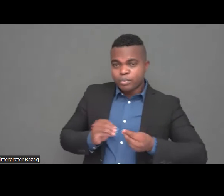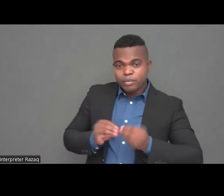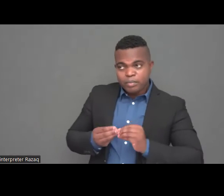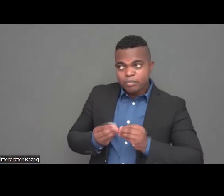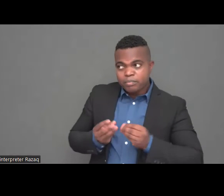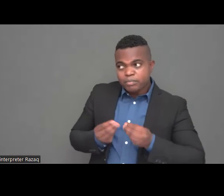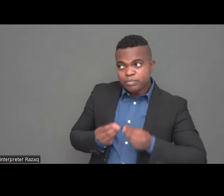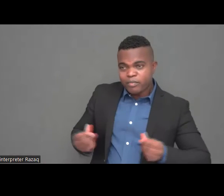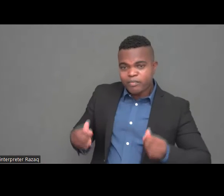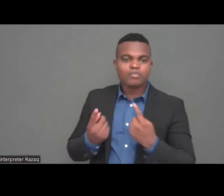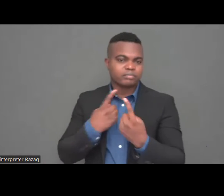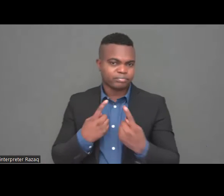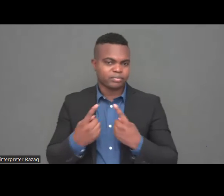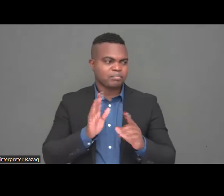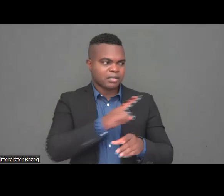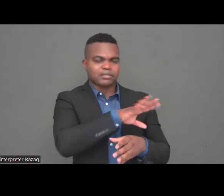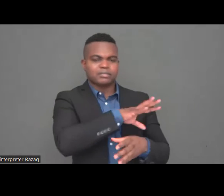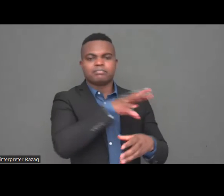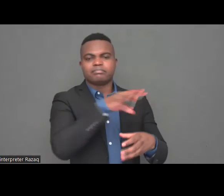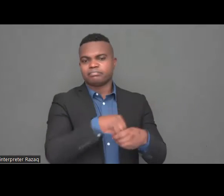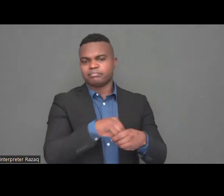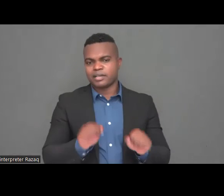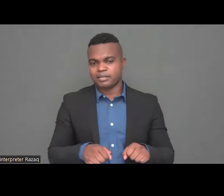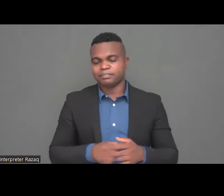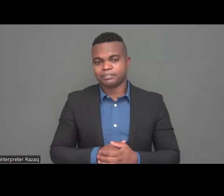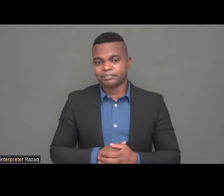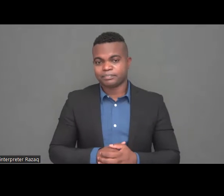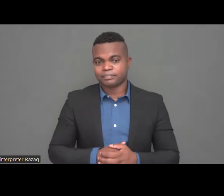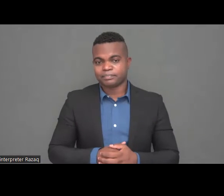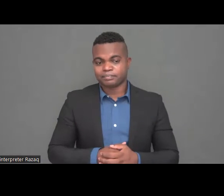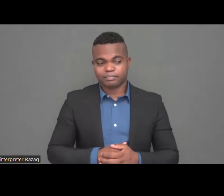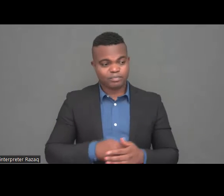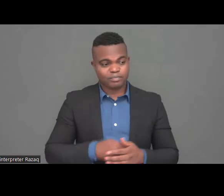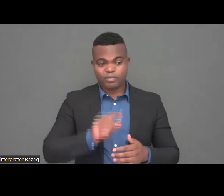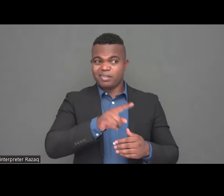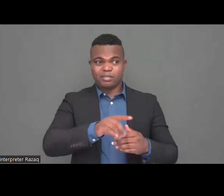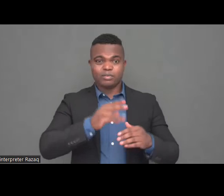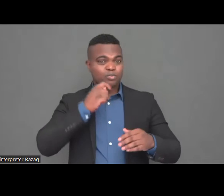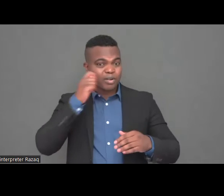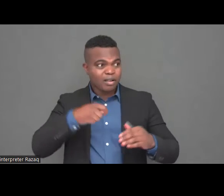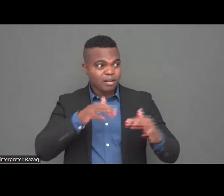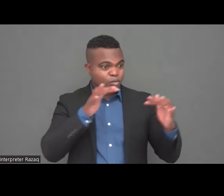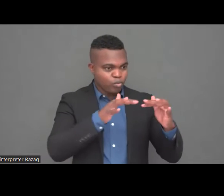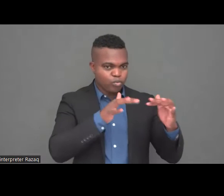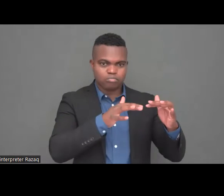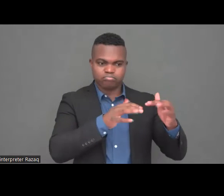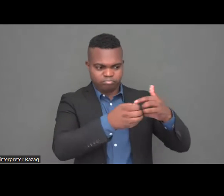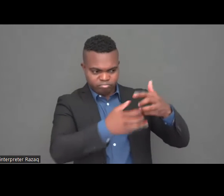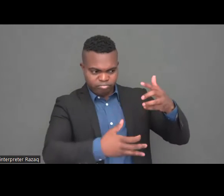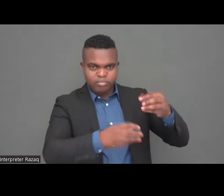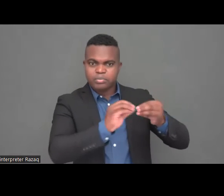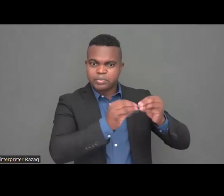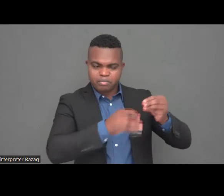need a full mobilization of all possible human, financial